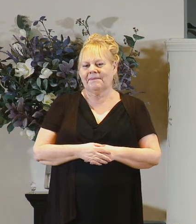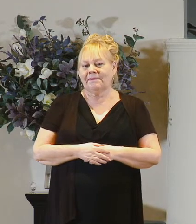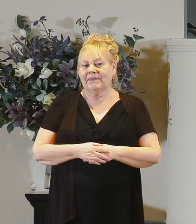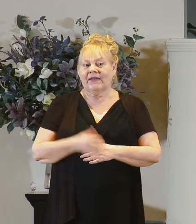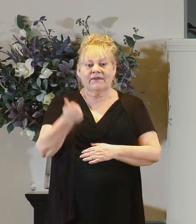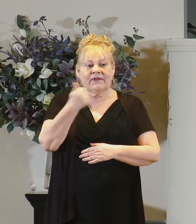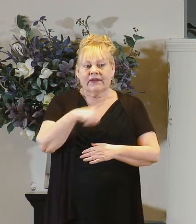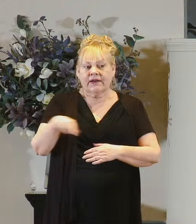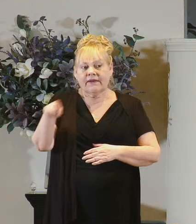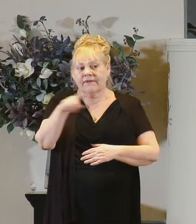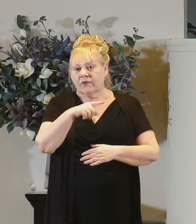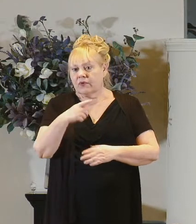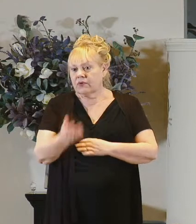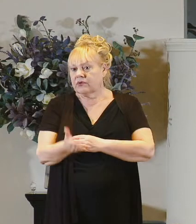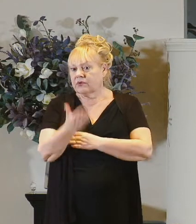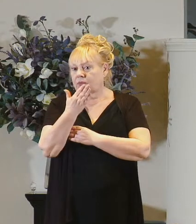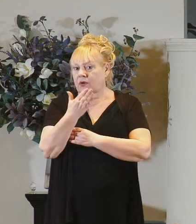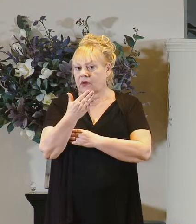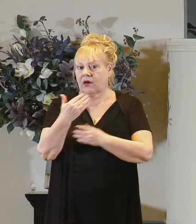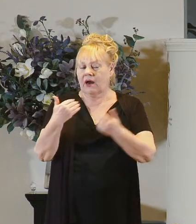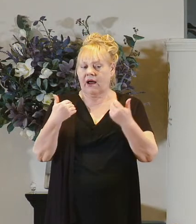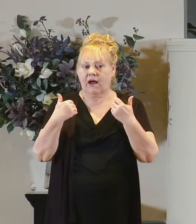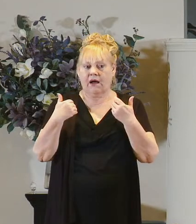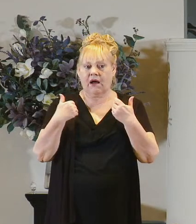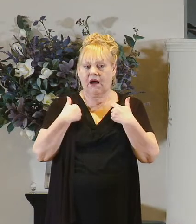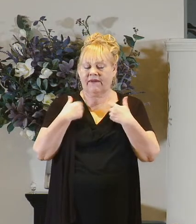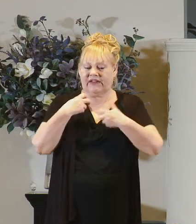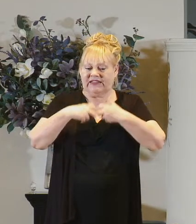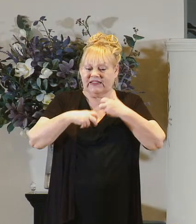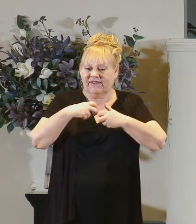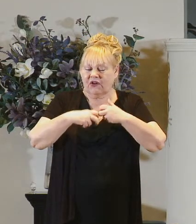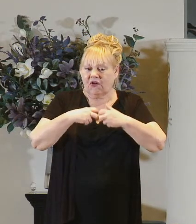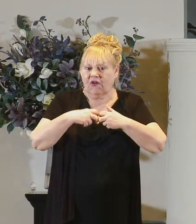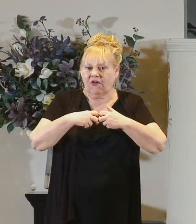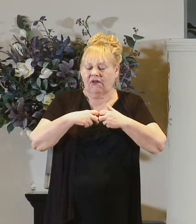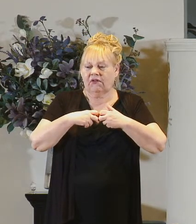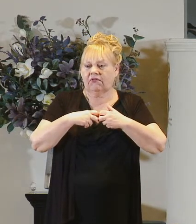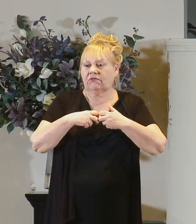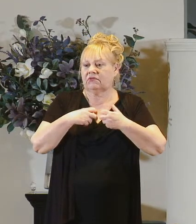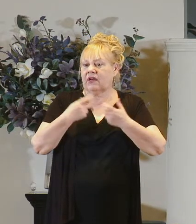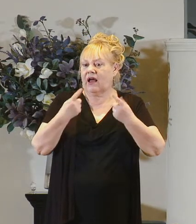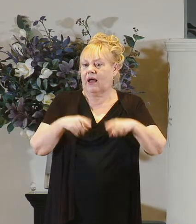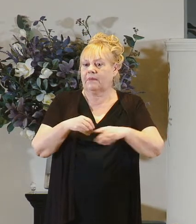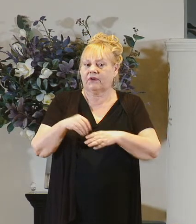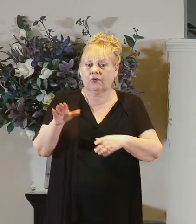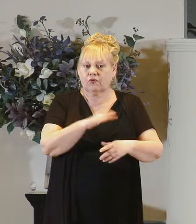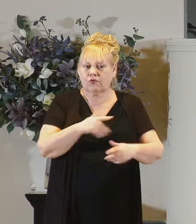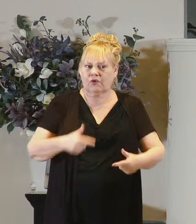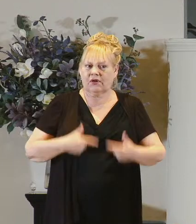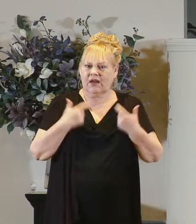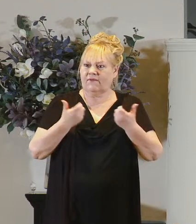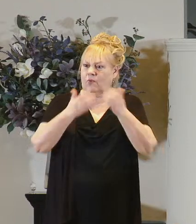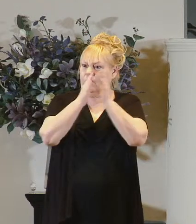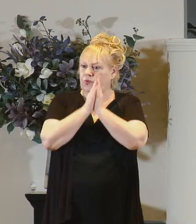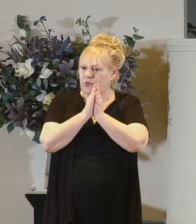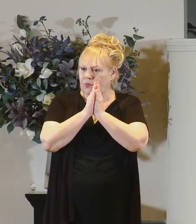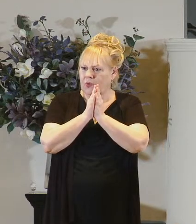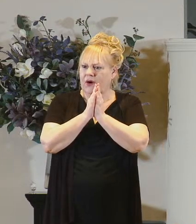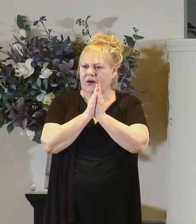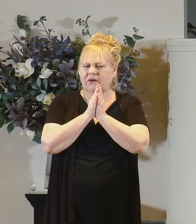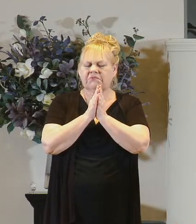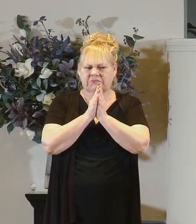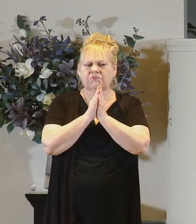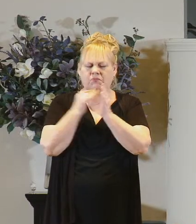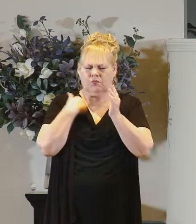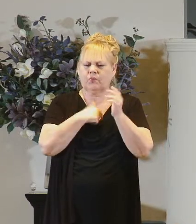if anybody here this morning is having a difficult time with something that's going on in your life and you want to pray about it let's get together